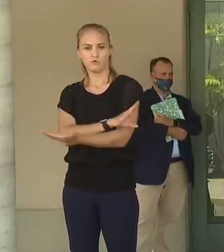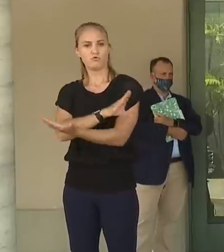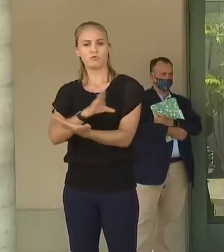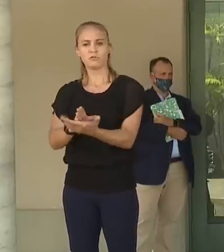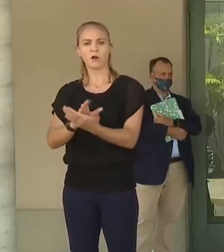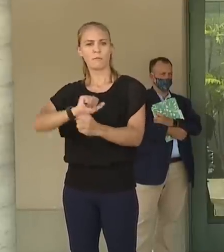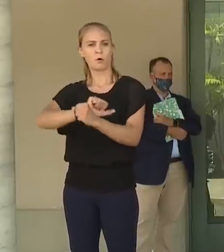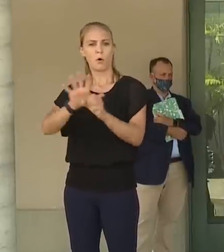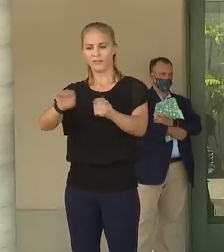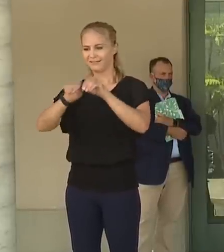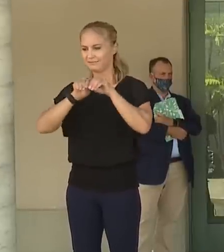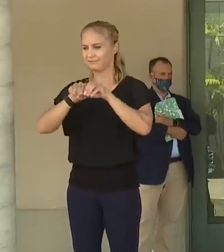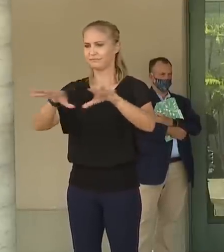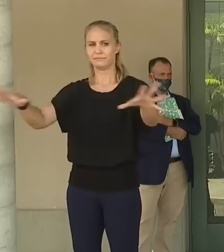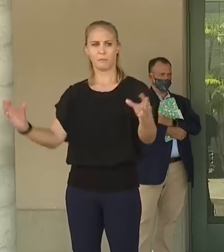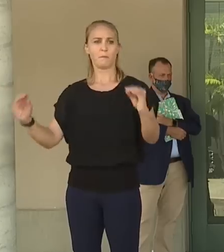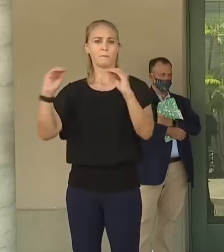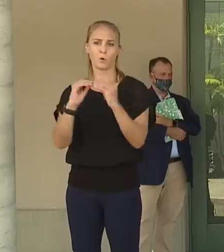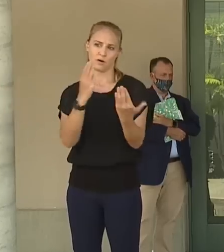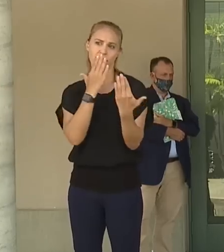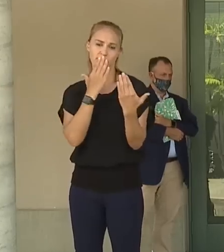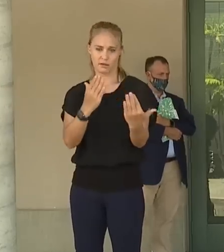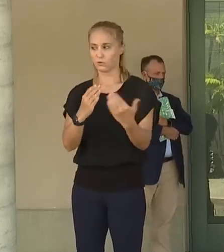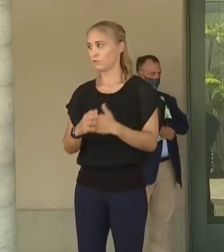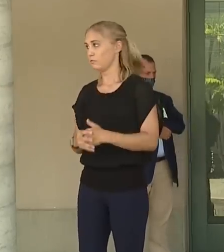the spread of COVID-19. Thank you.